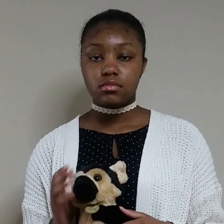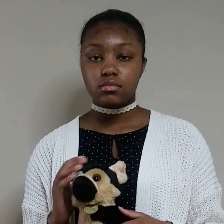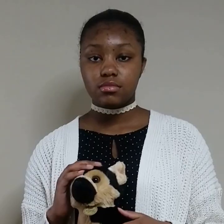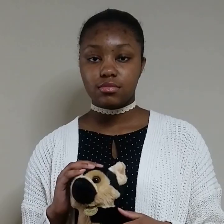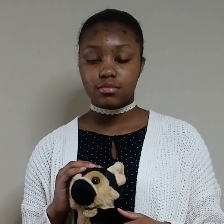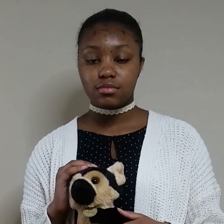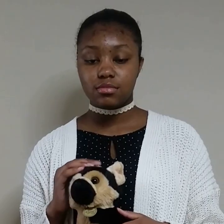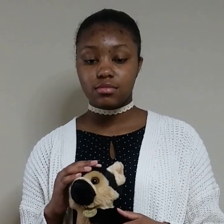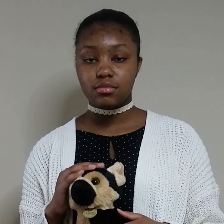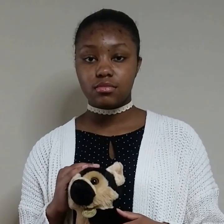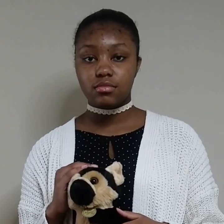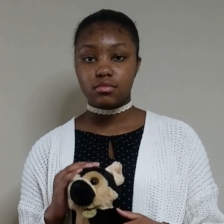break